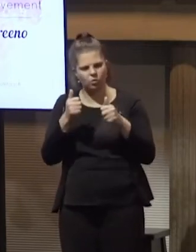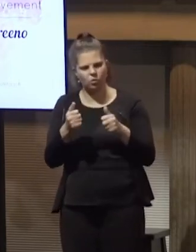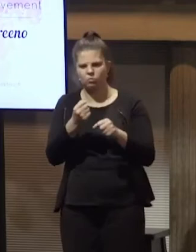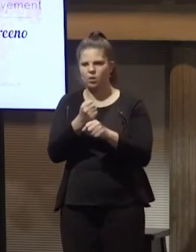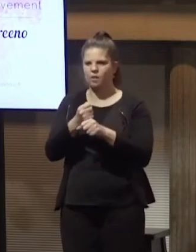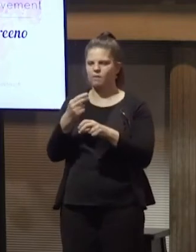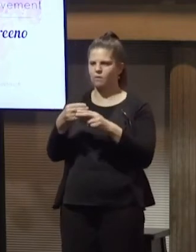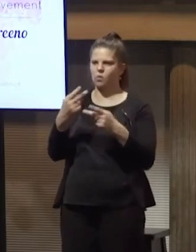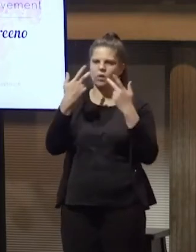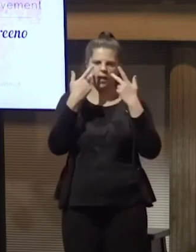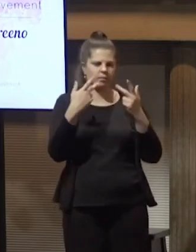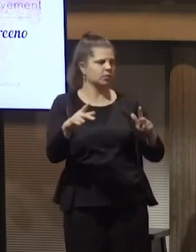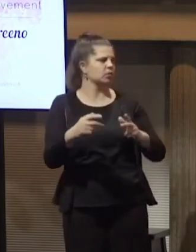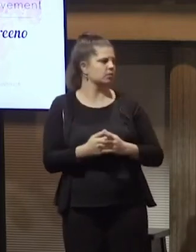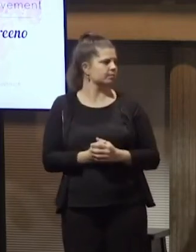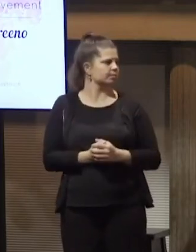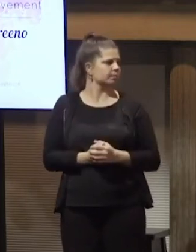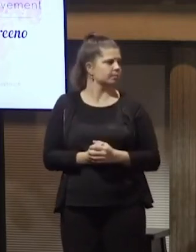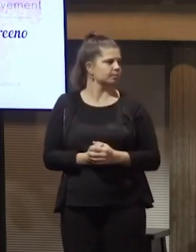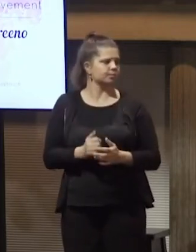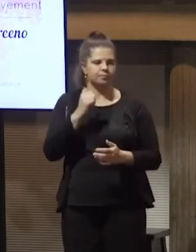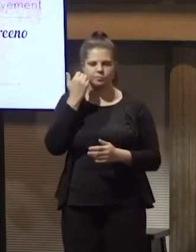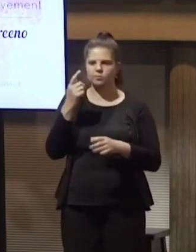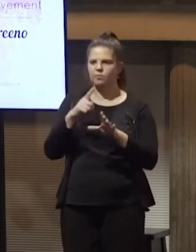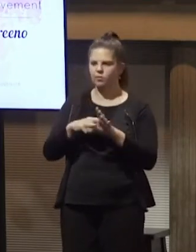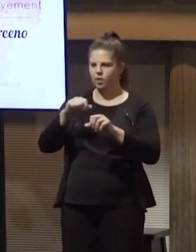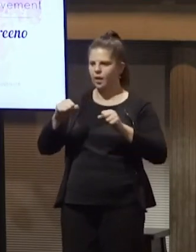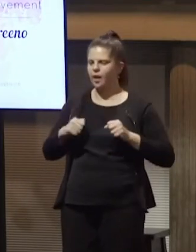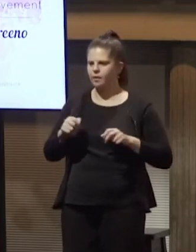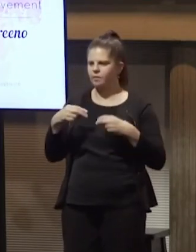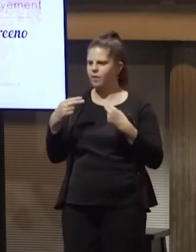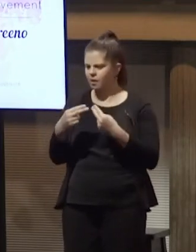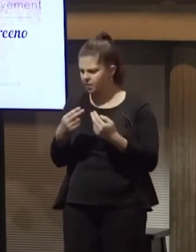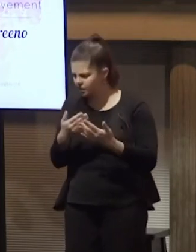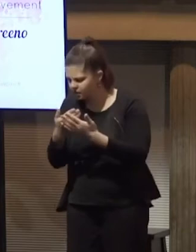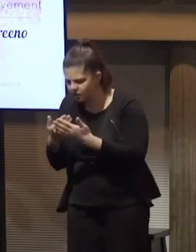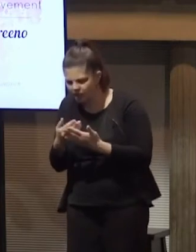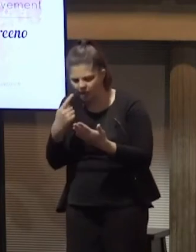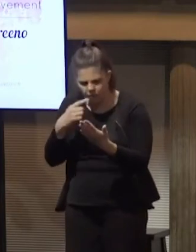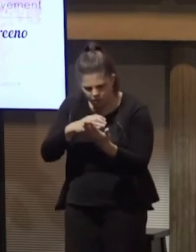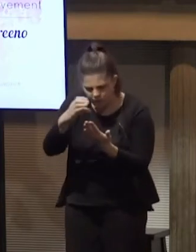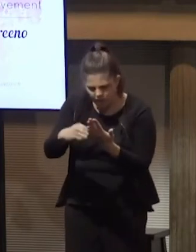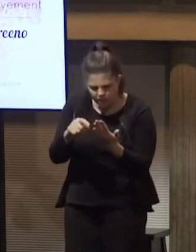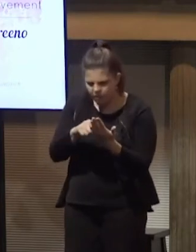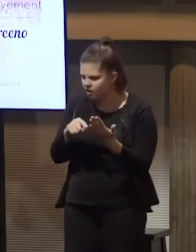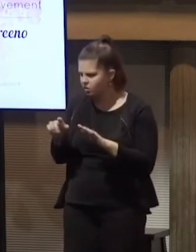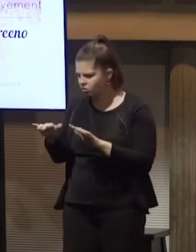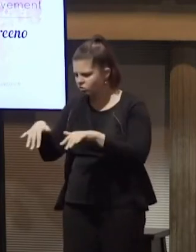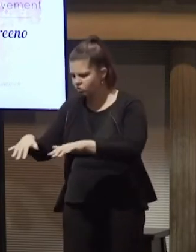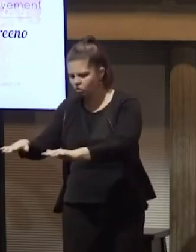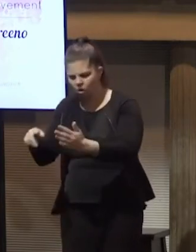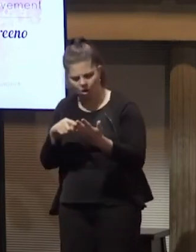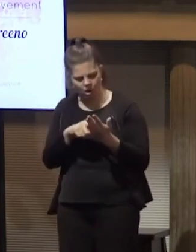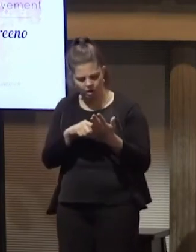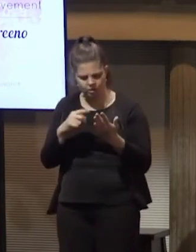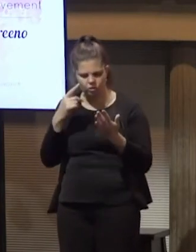exhibitions. Each year, our family studies the calendar for the tides that check